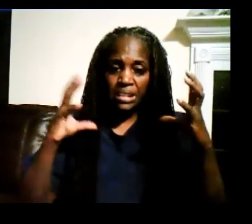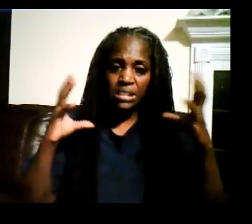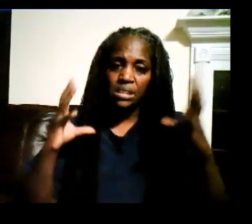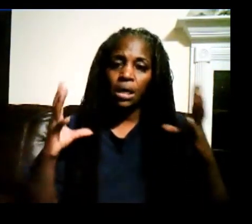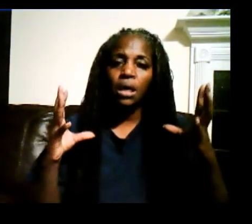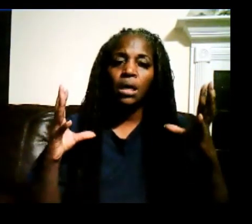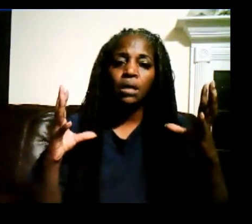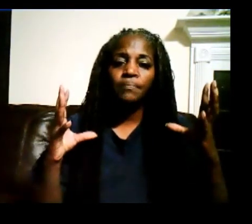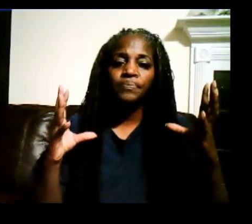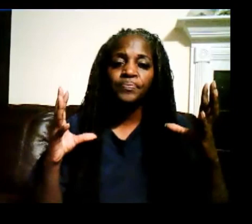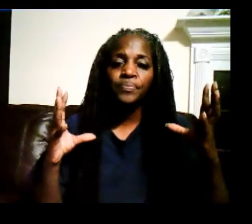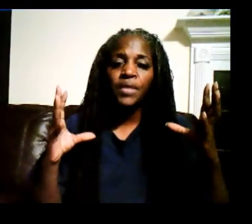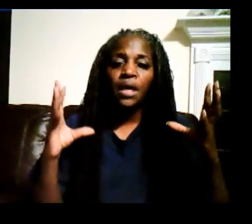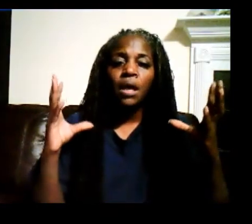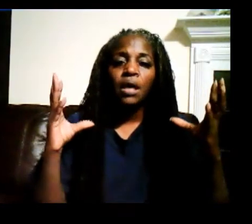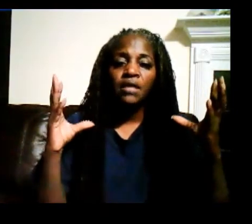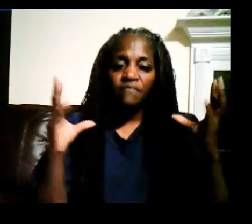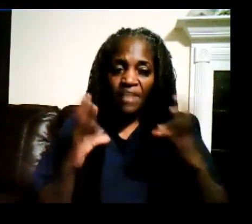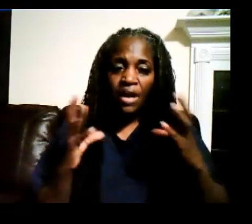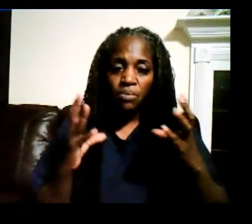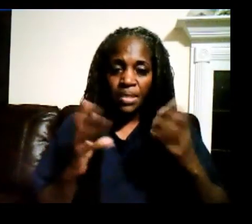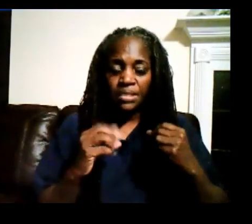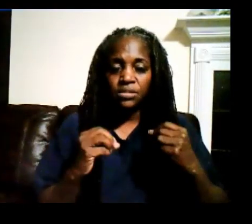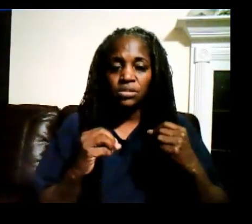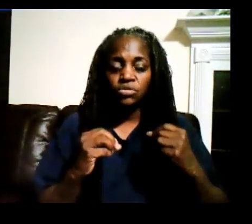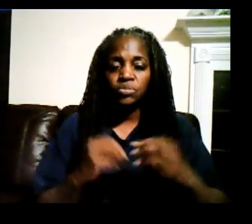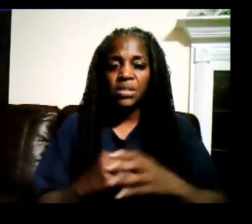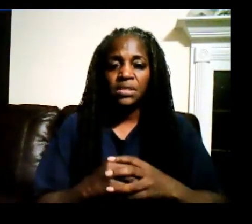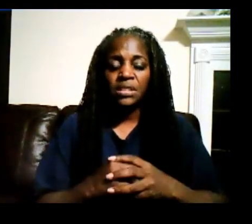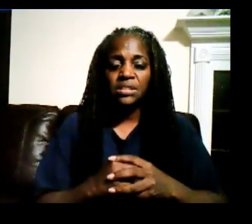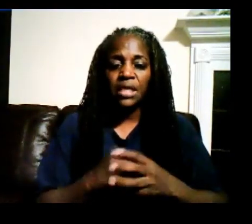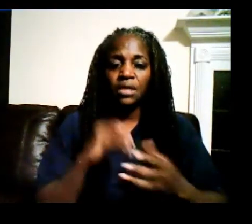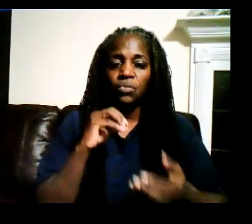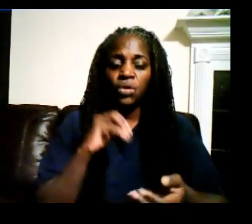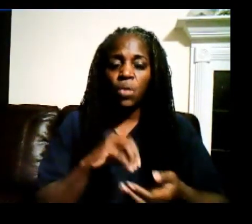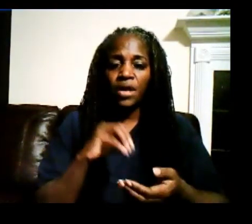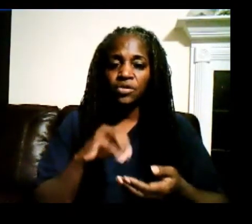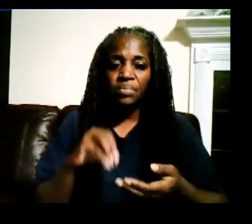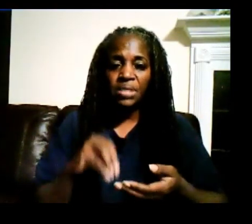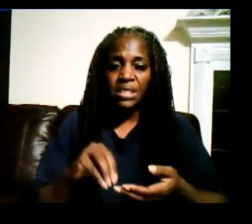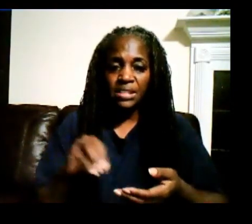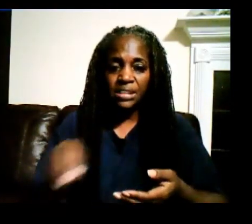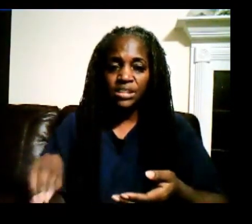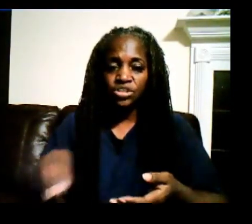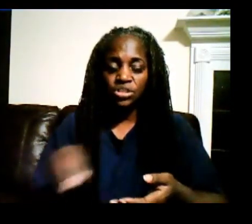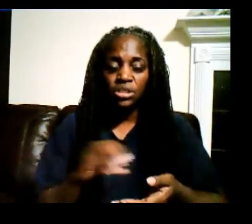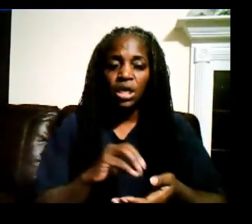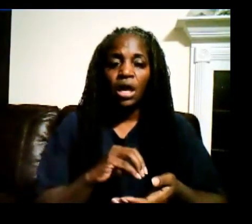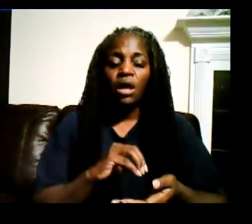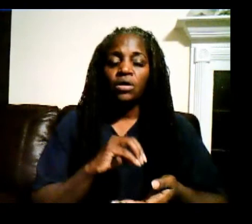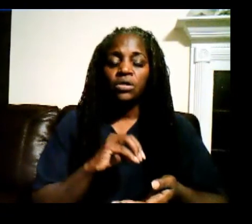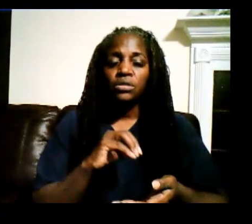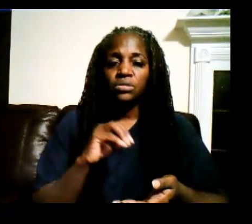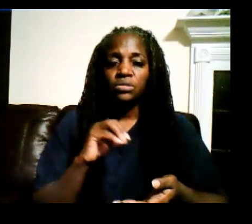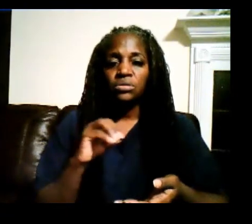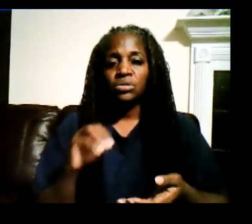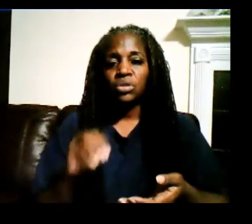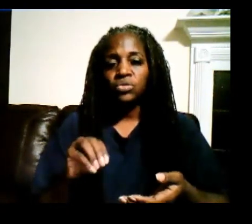environment, so to speak, things that require your immediate attention. Those